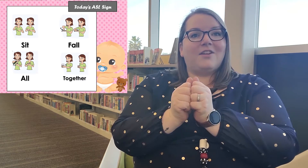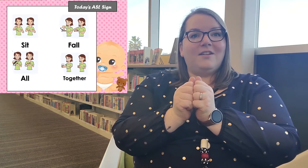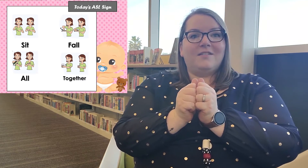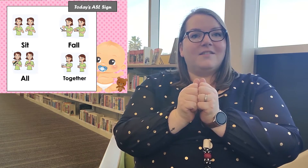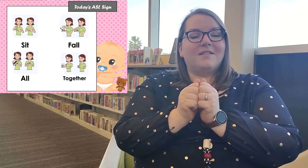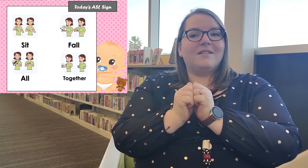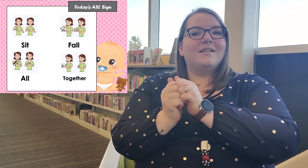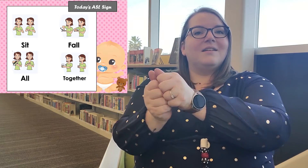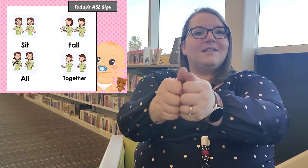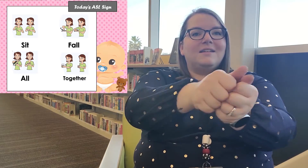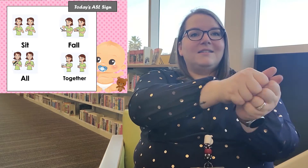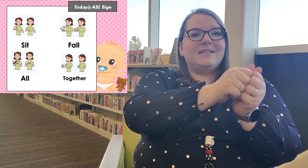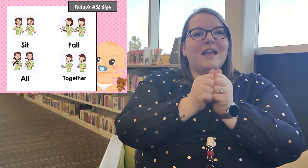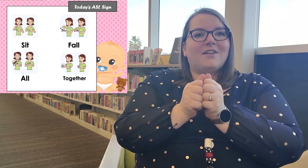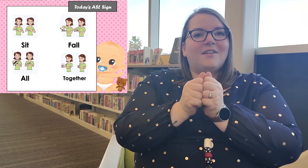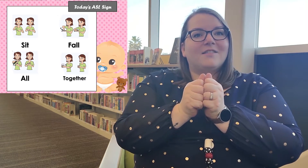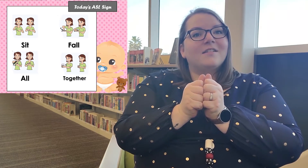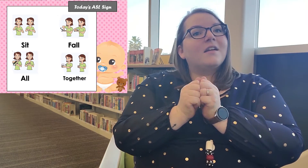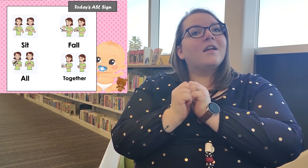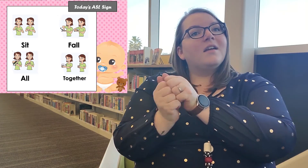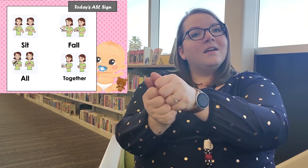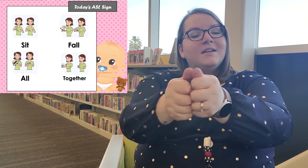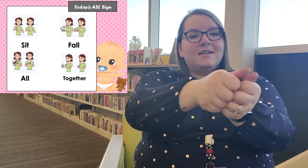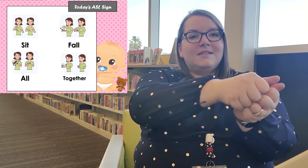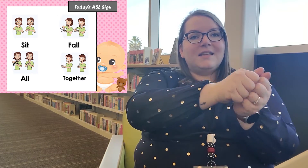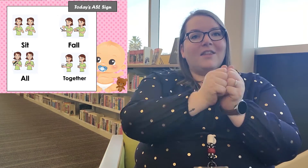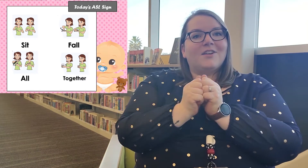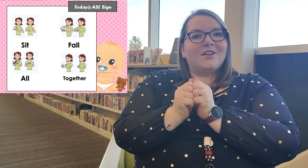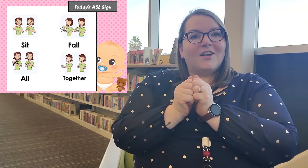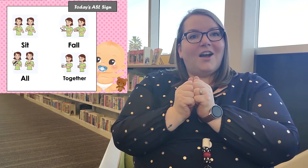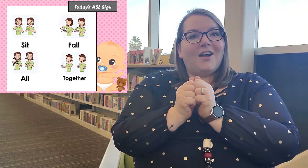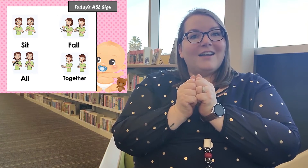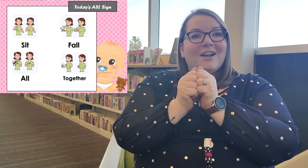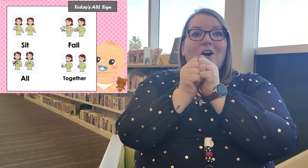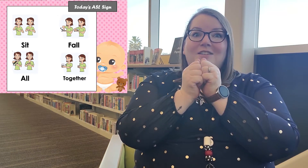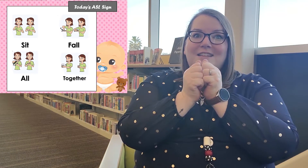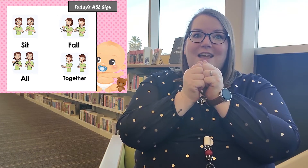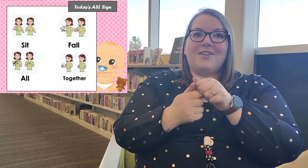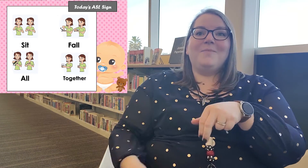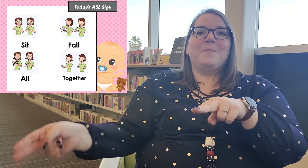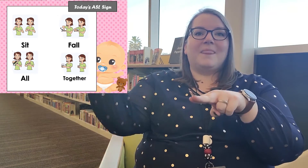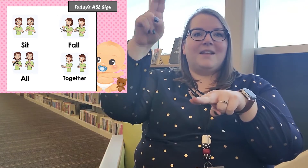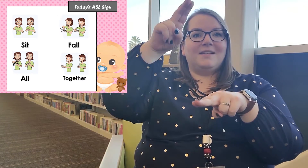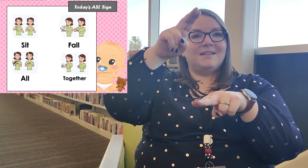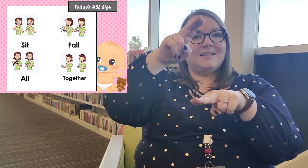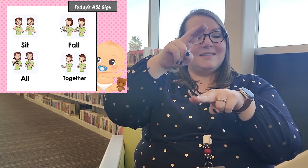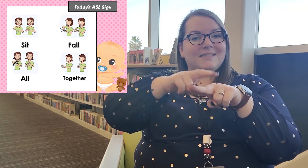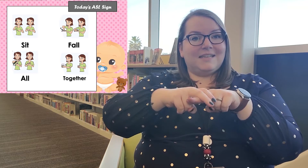together together all right now all together sit